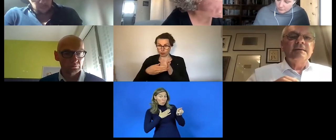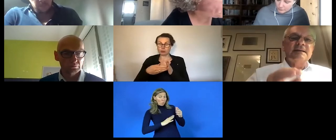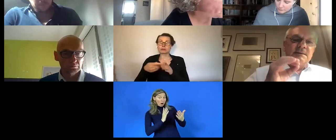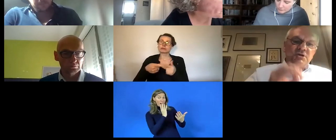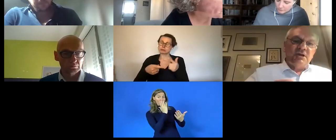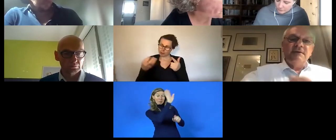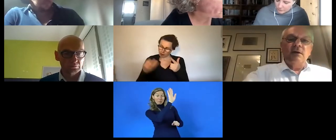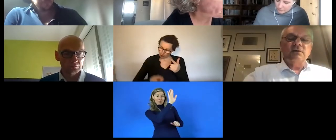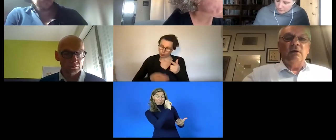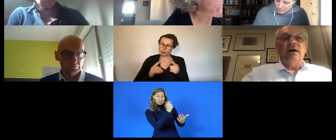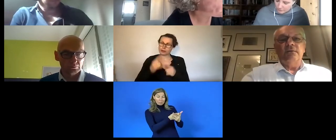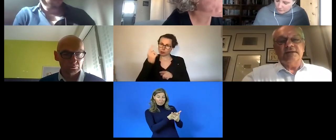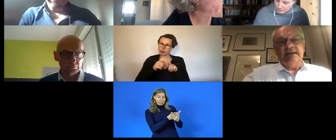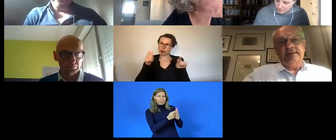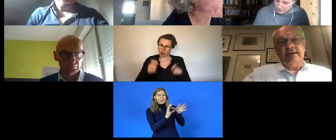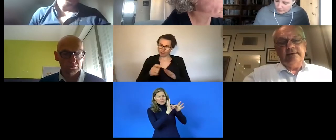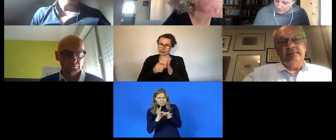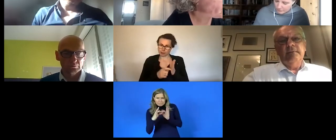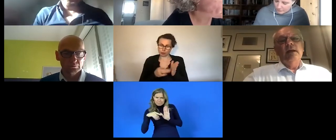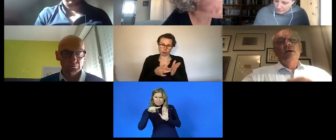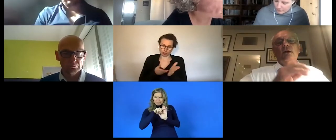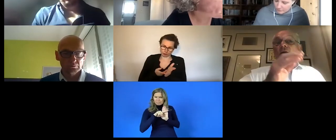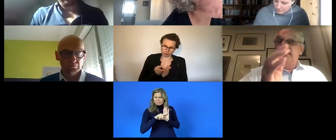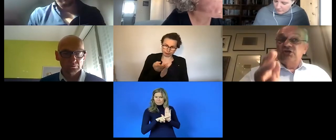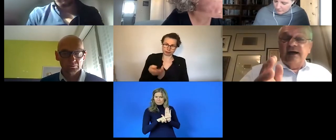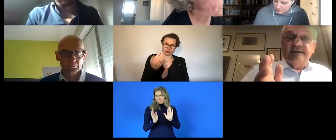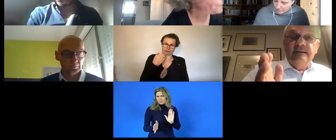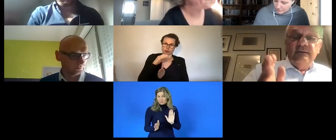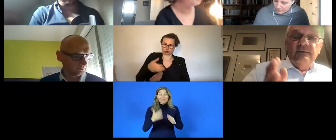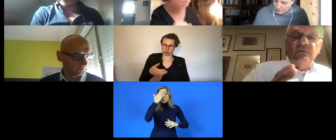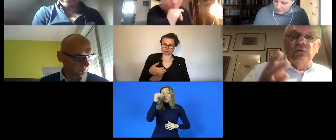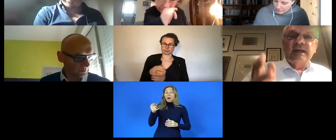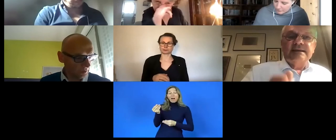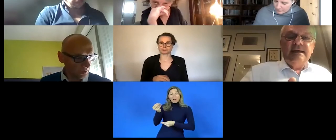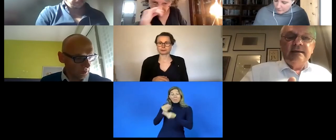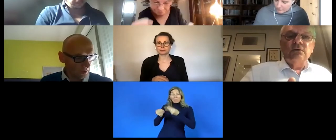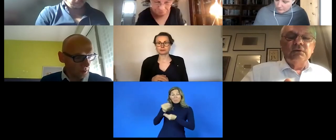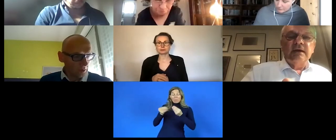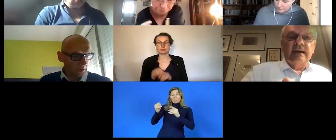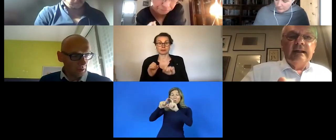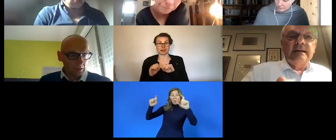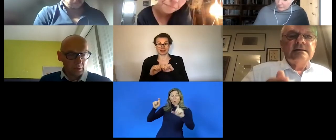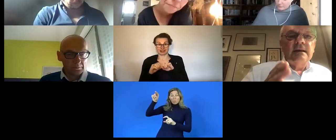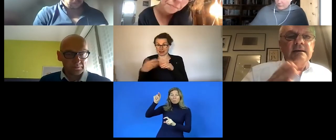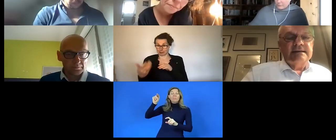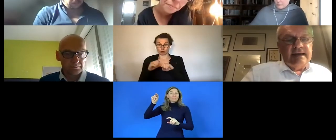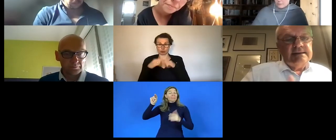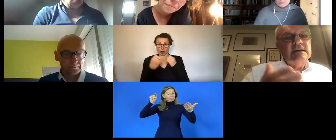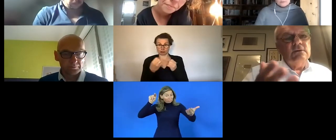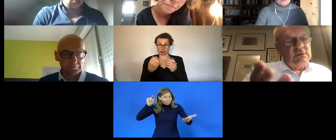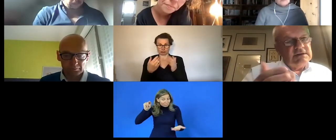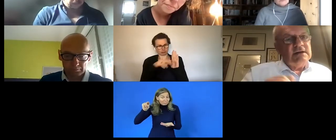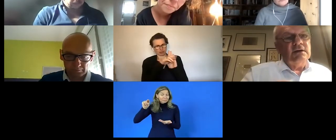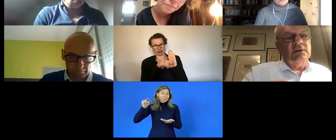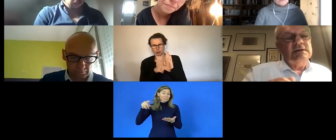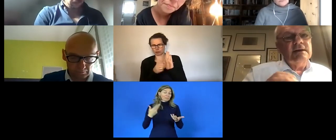economic companies employ disadvantaged or disabled